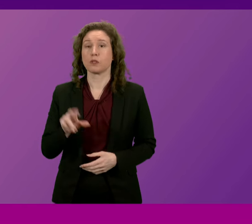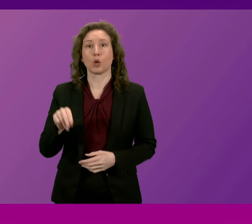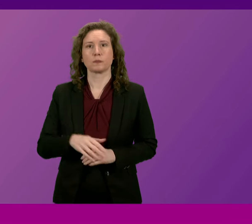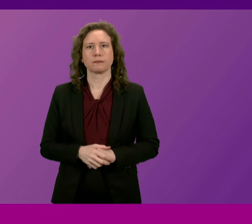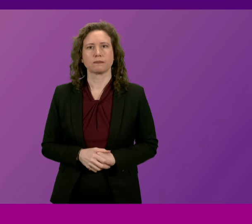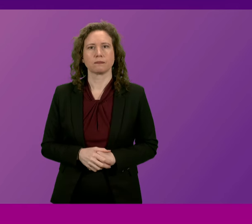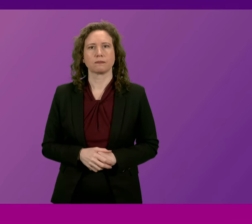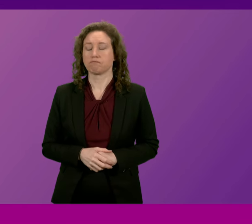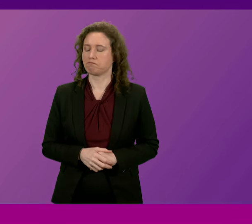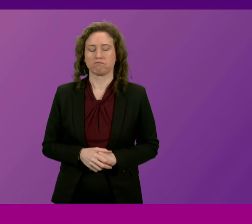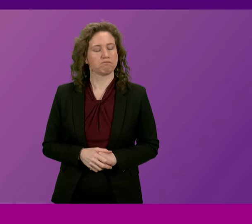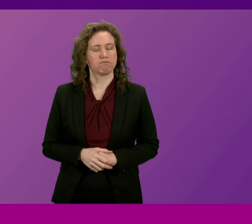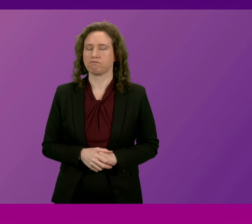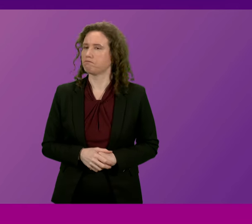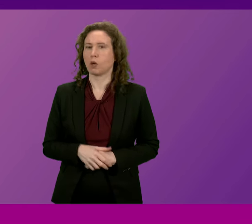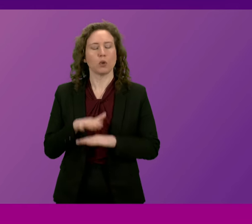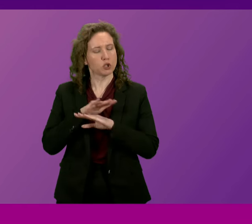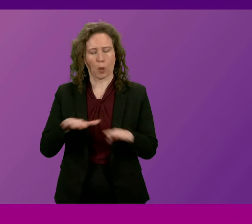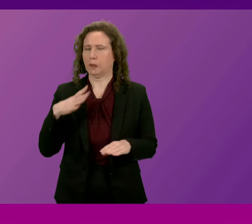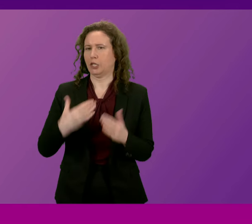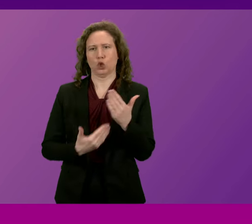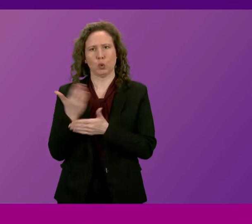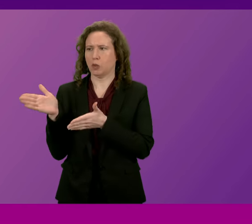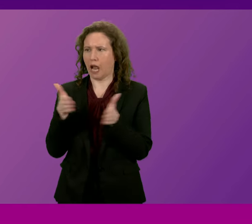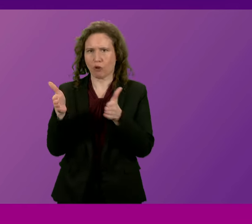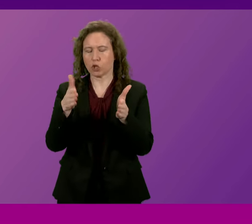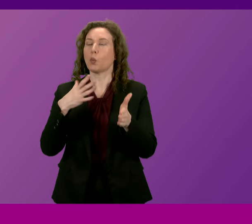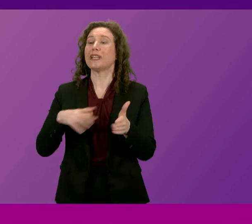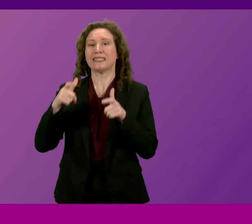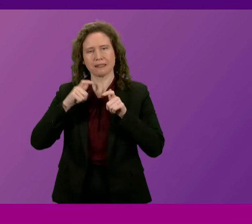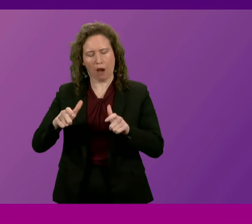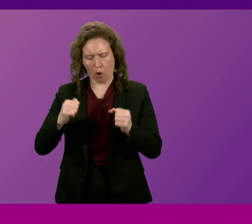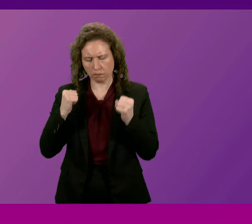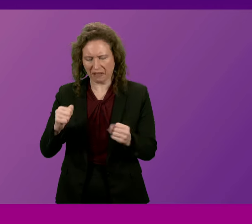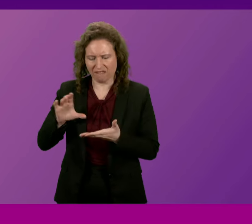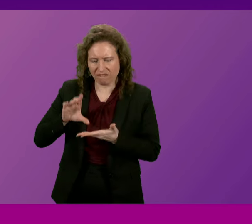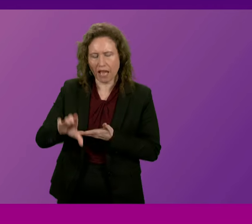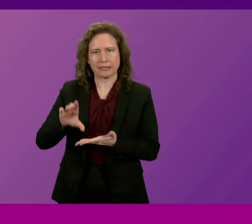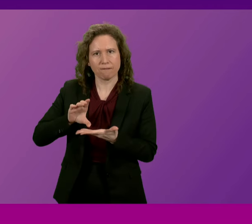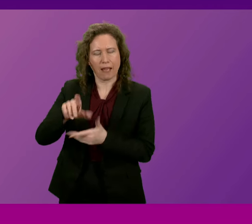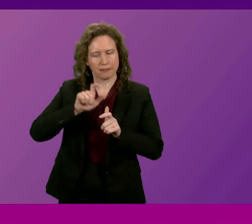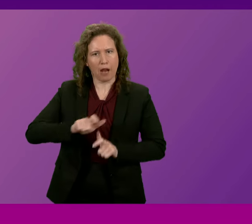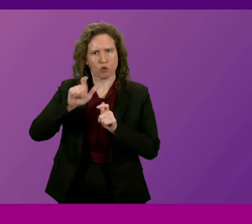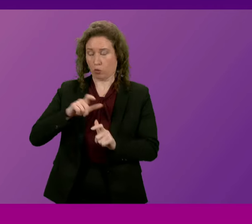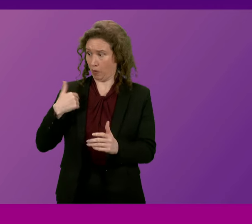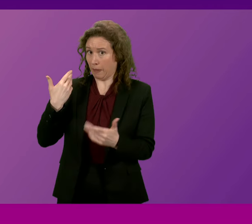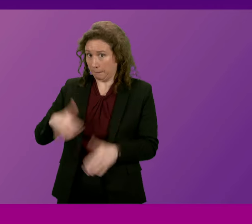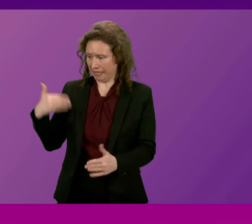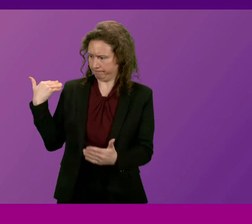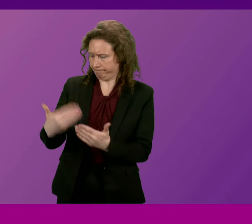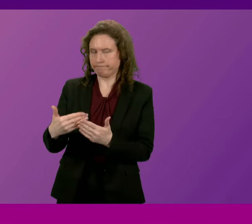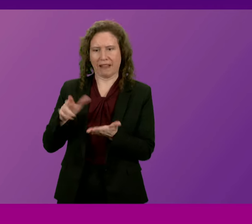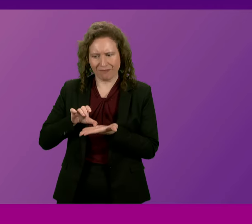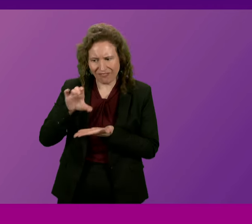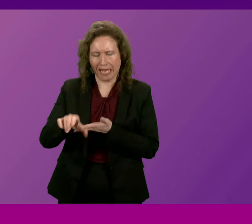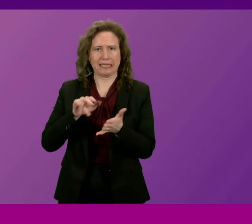No, we don't need a new direction. We need to sustain the investment that this government has been making in the National Health Service